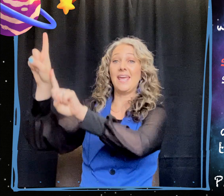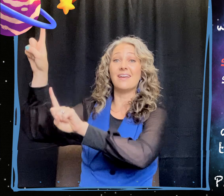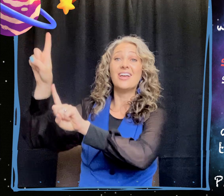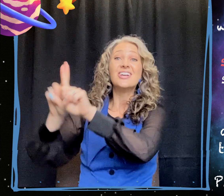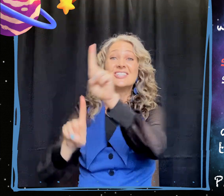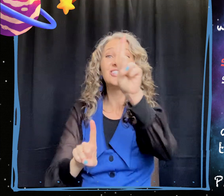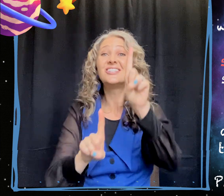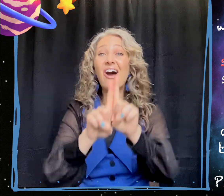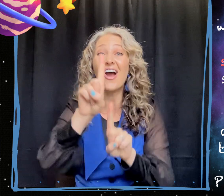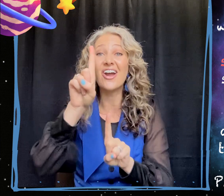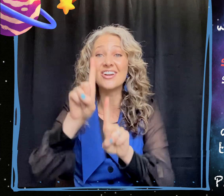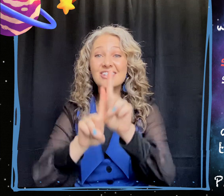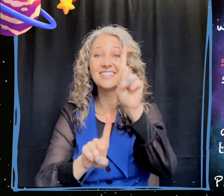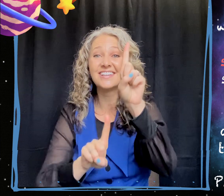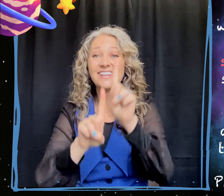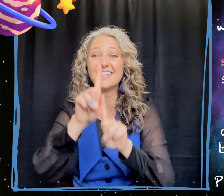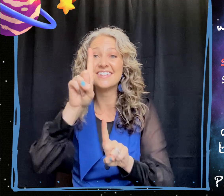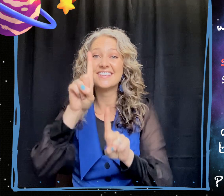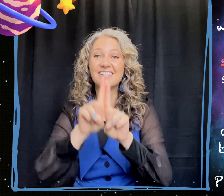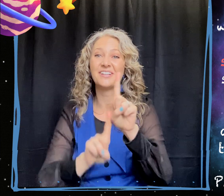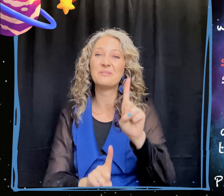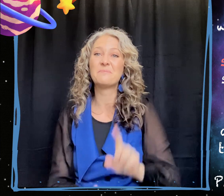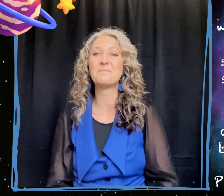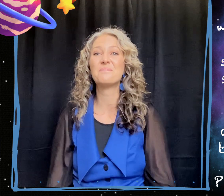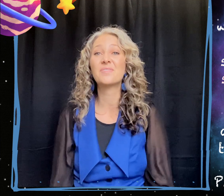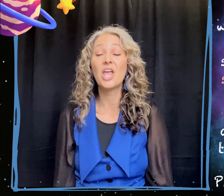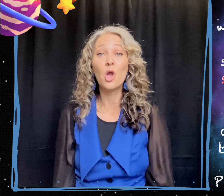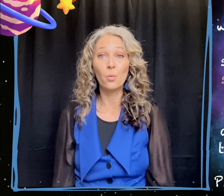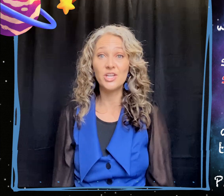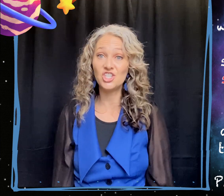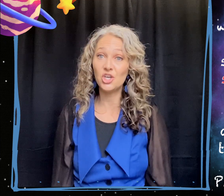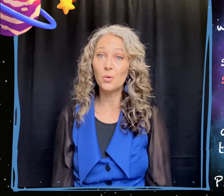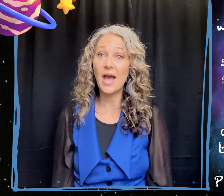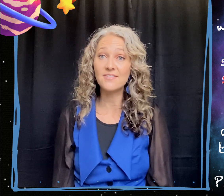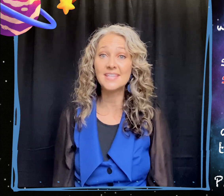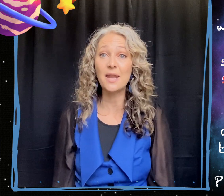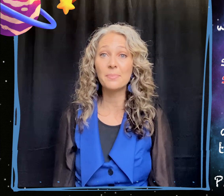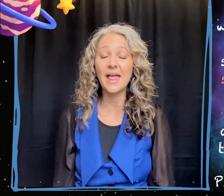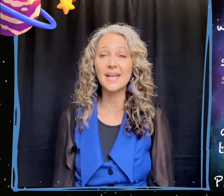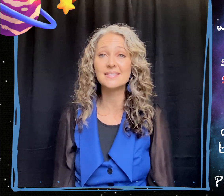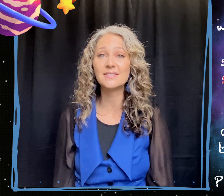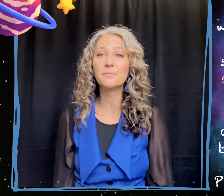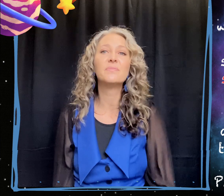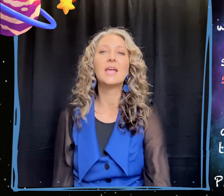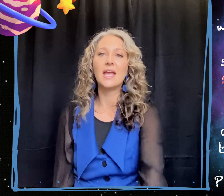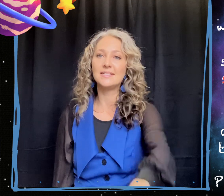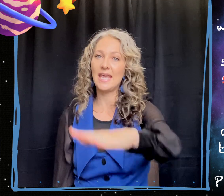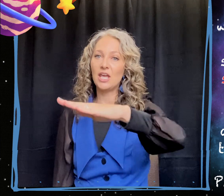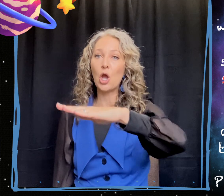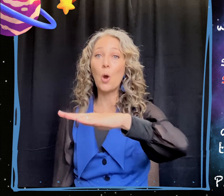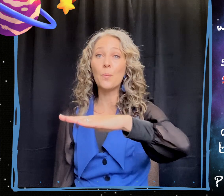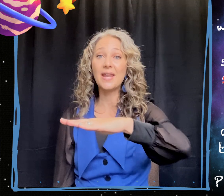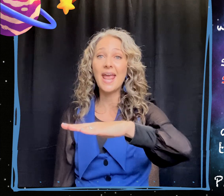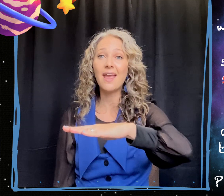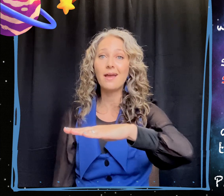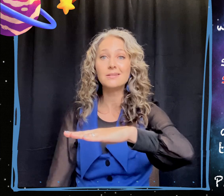stars which you have set in place. Take an open hand